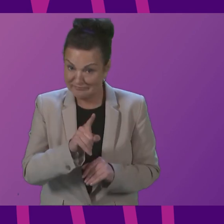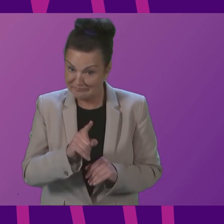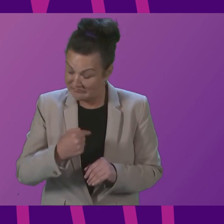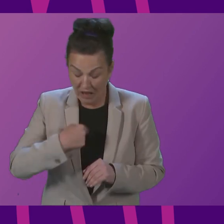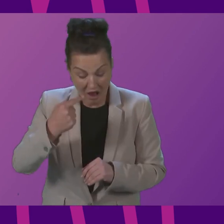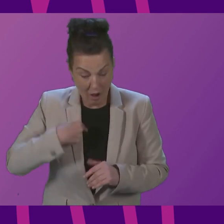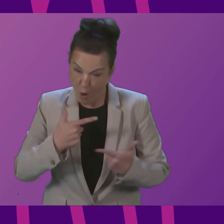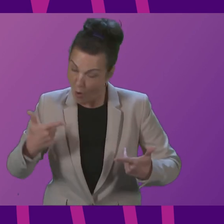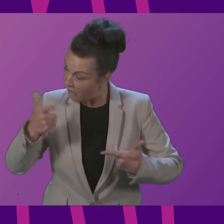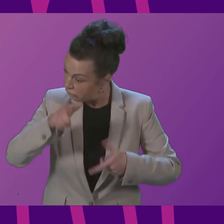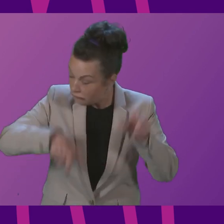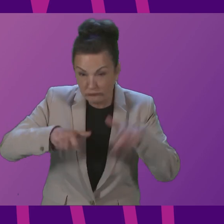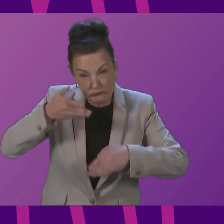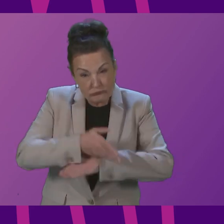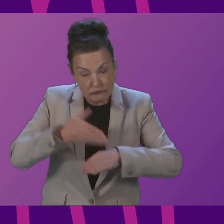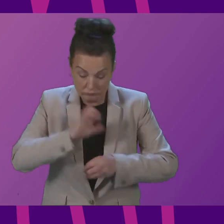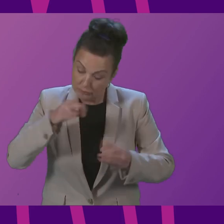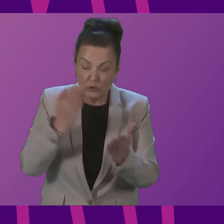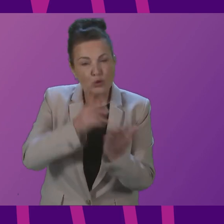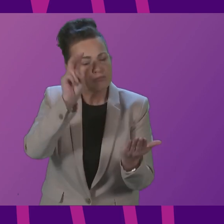completed The final